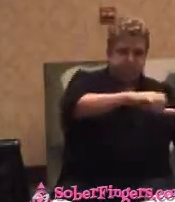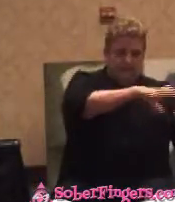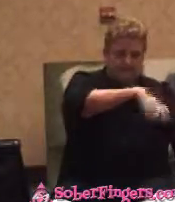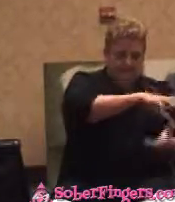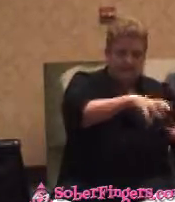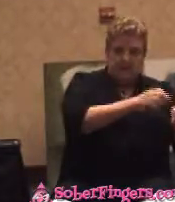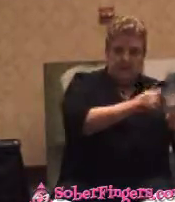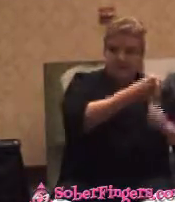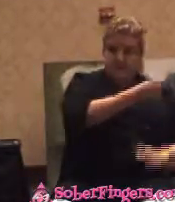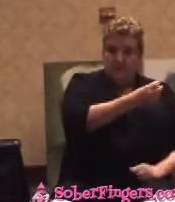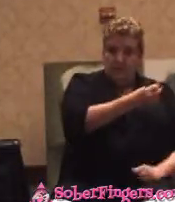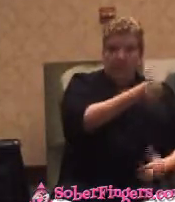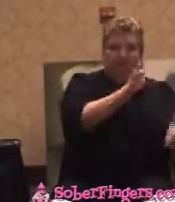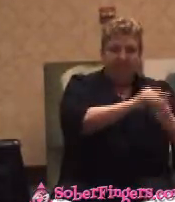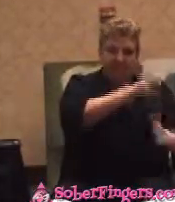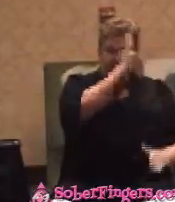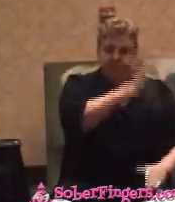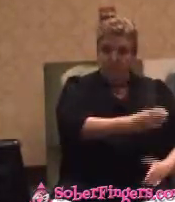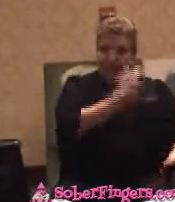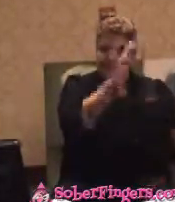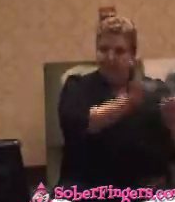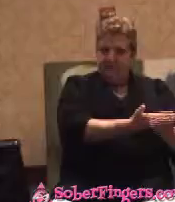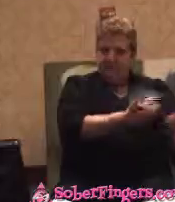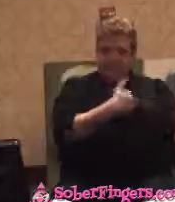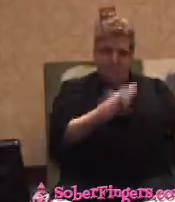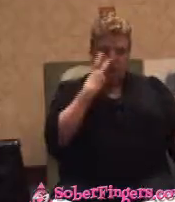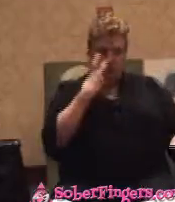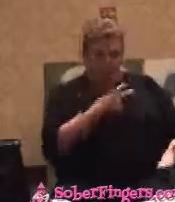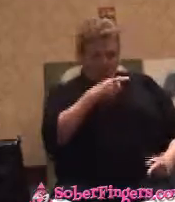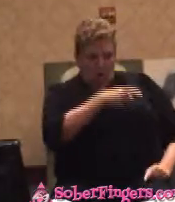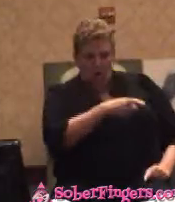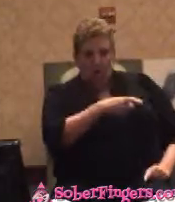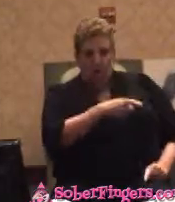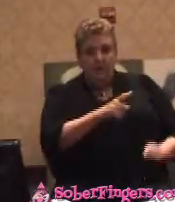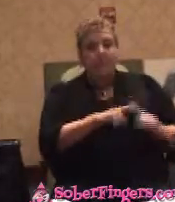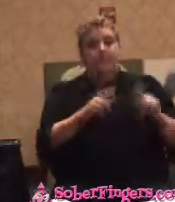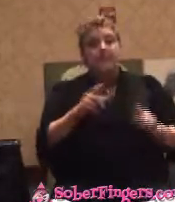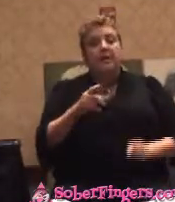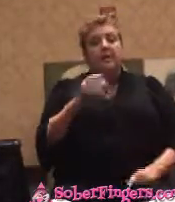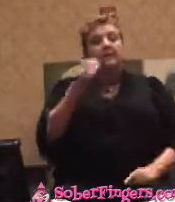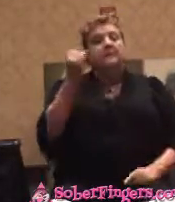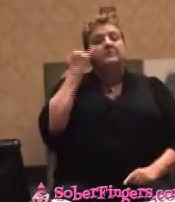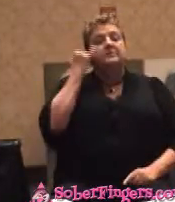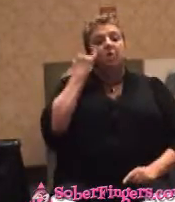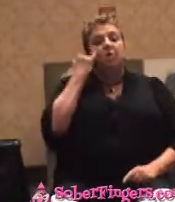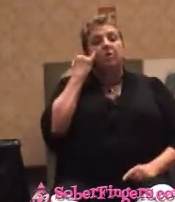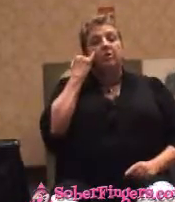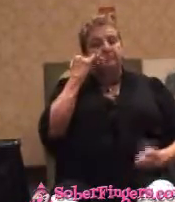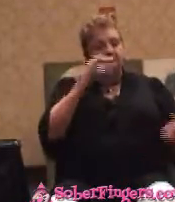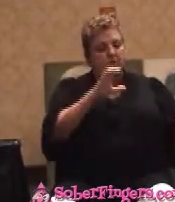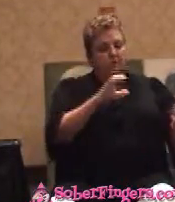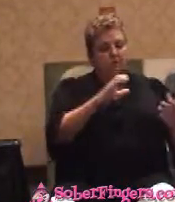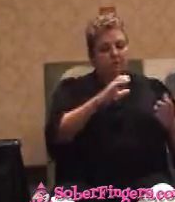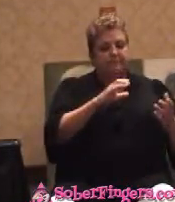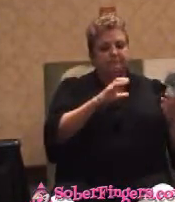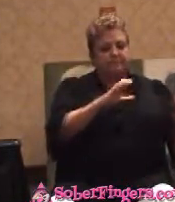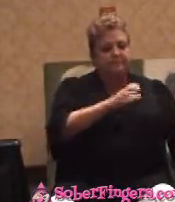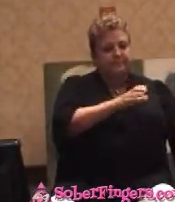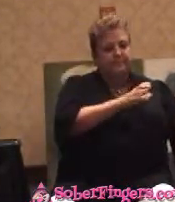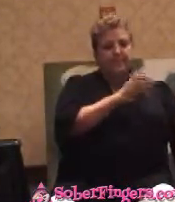evidence that he's watering milk. But if he took a bowl, a glass bowl, and poured a quart of his milk or a bottle of his milk into the bowl,